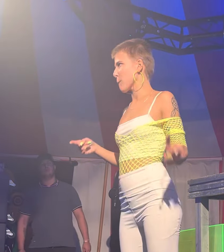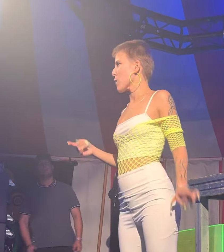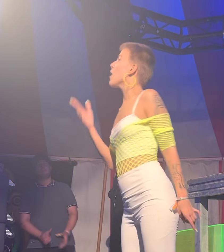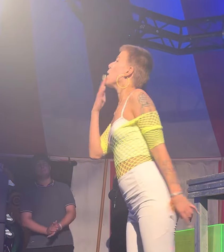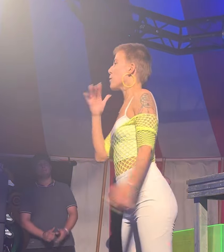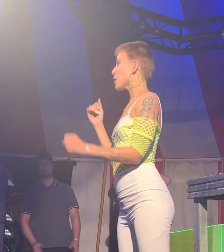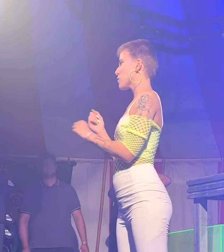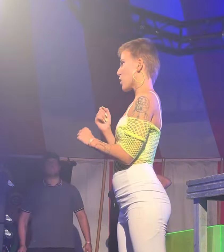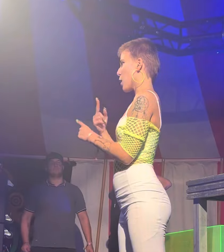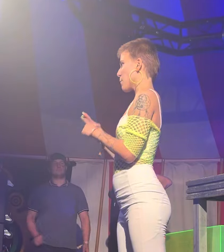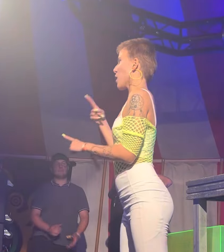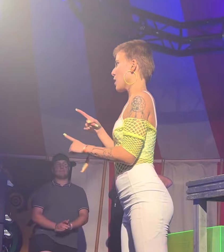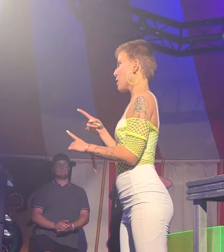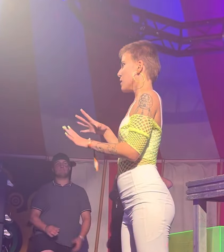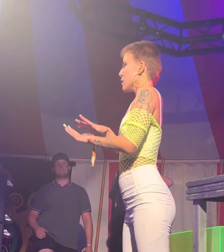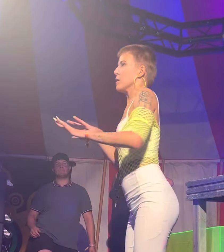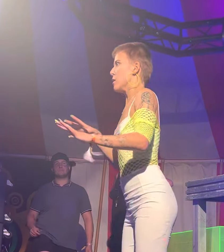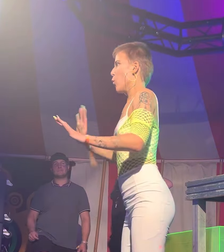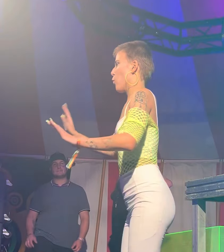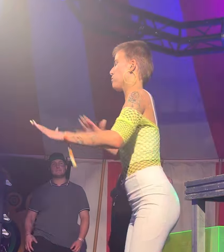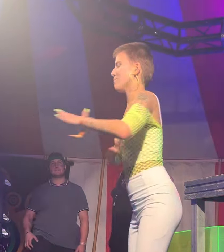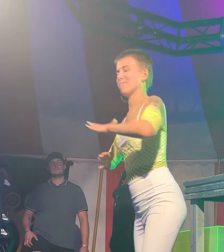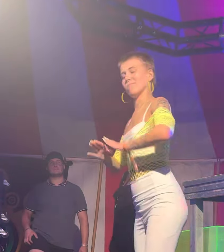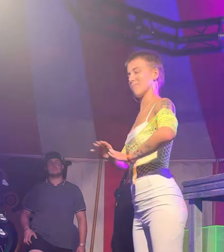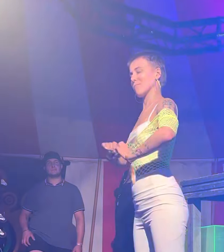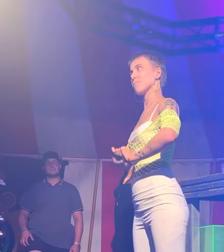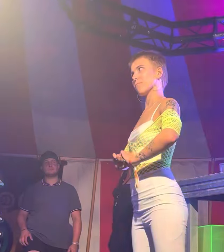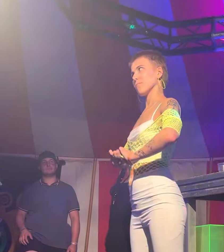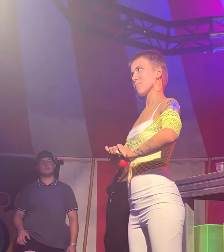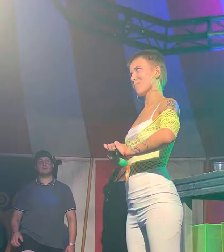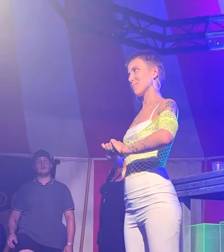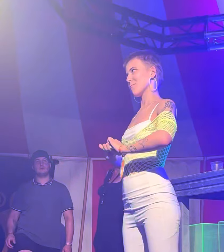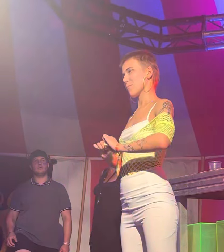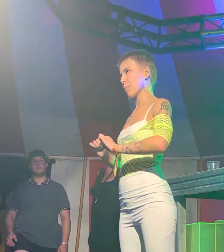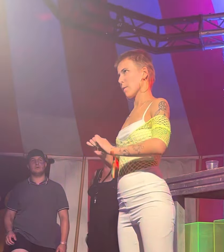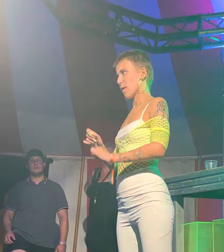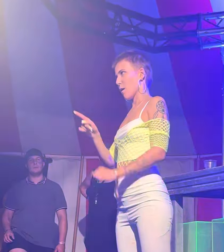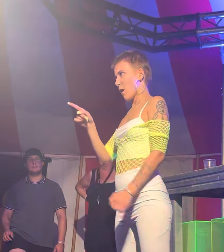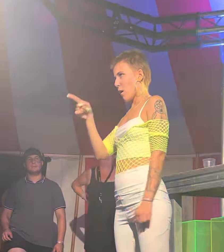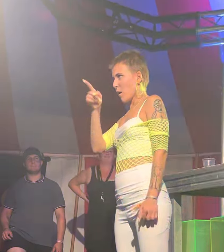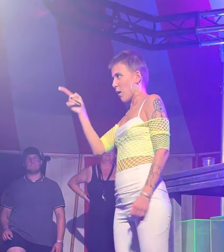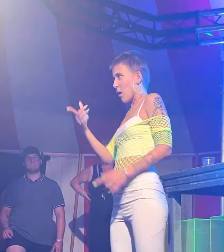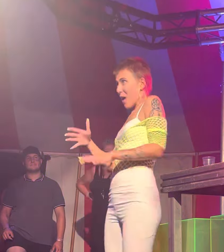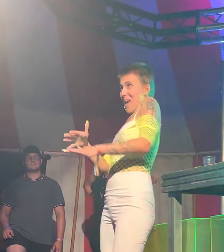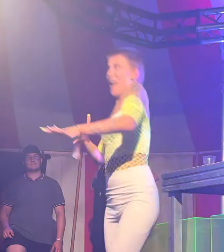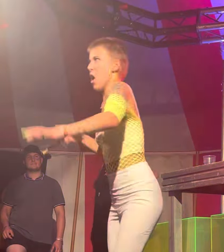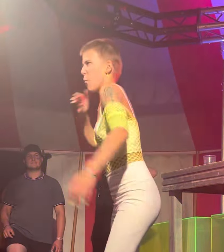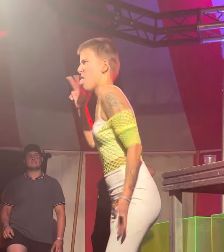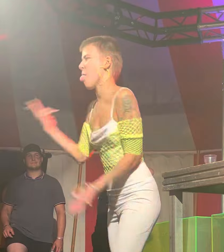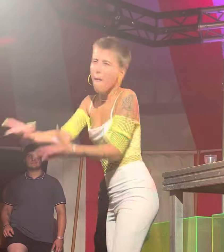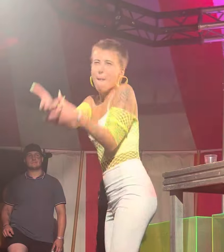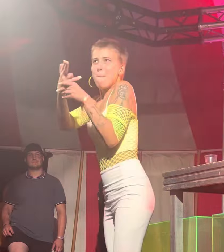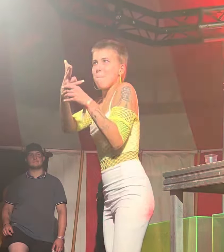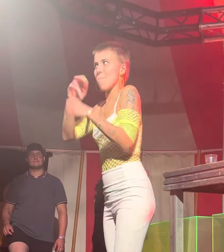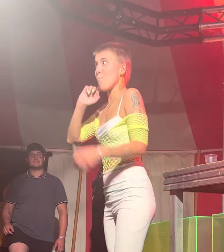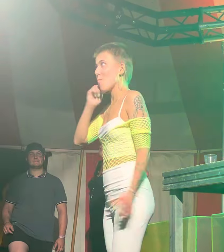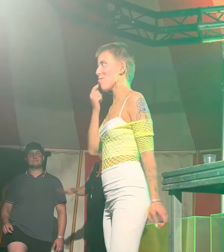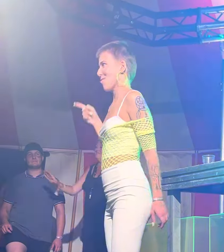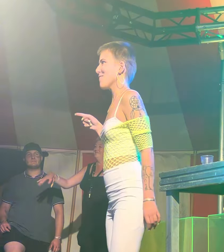Please don't make any saddened moves You don't know the half